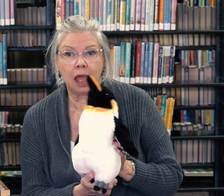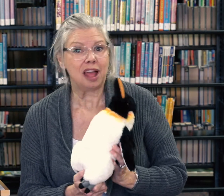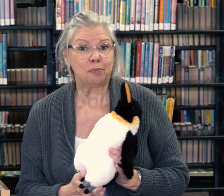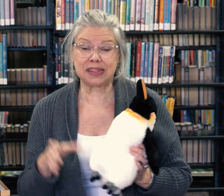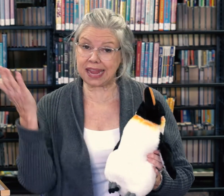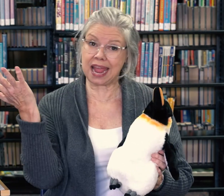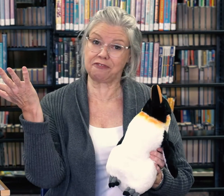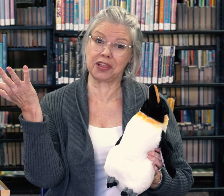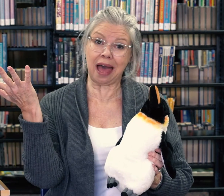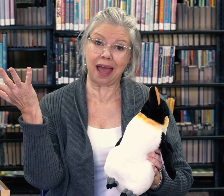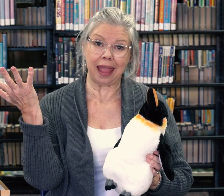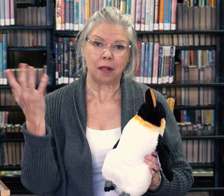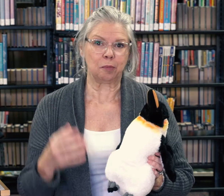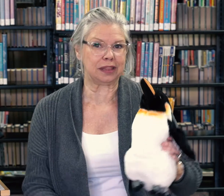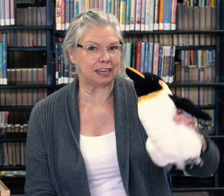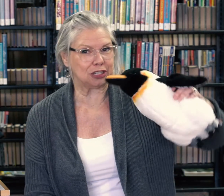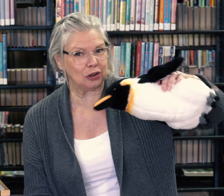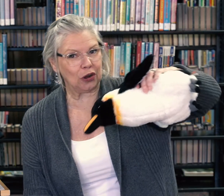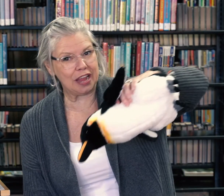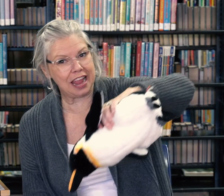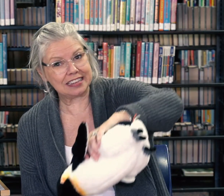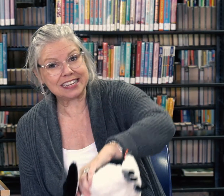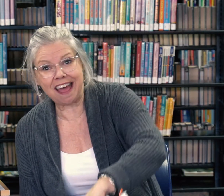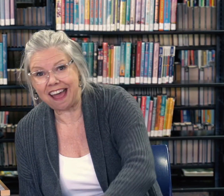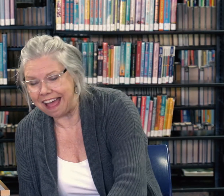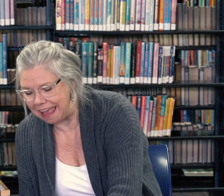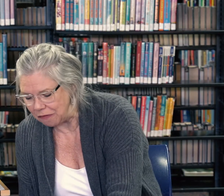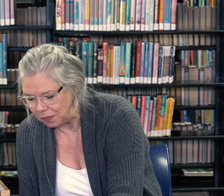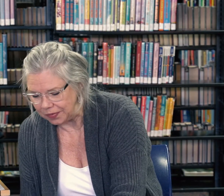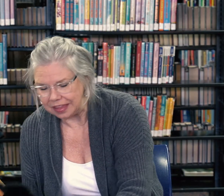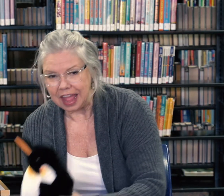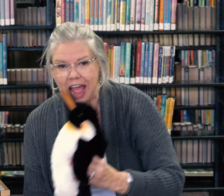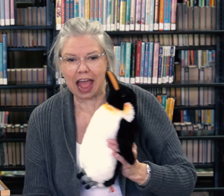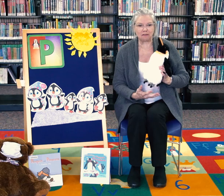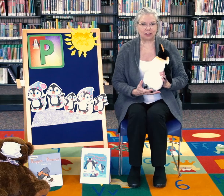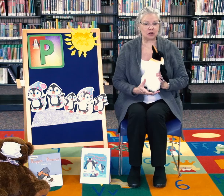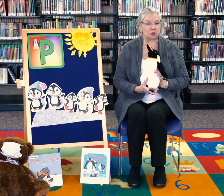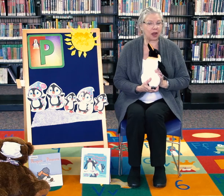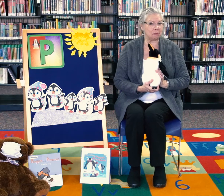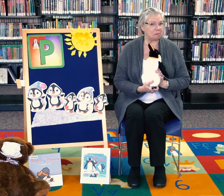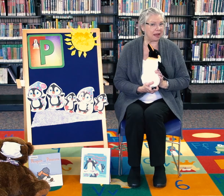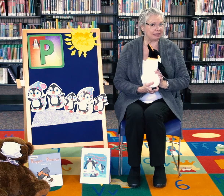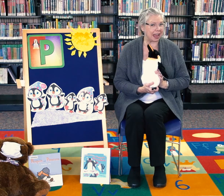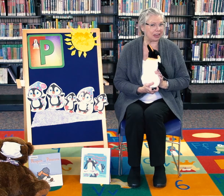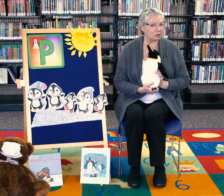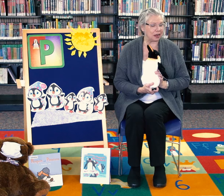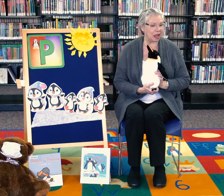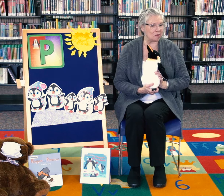but they can't fly. But they sure can dive. I have a little rhyme about that. You want to help